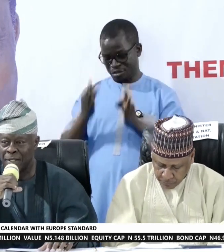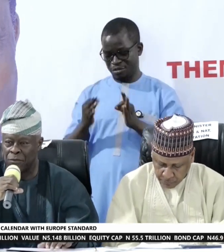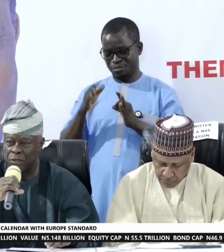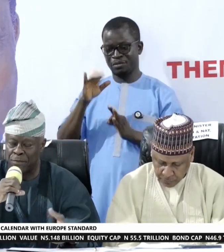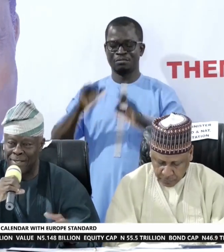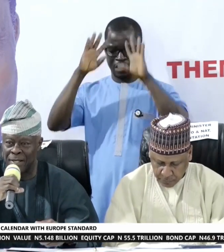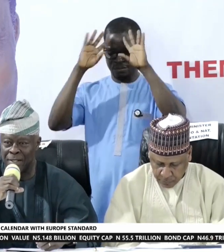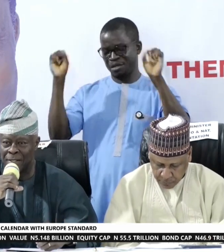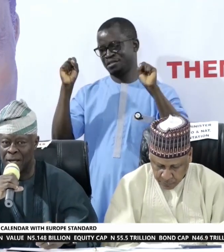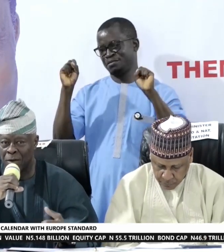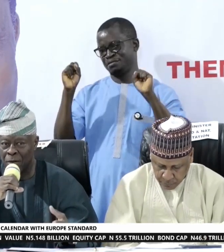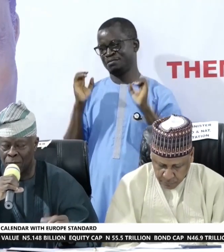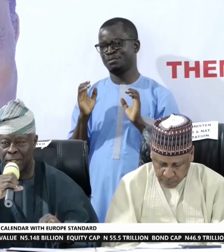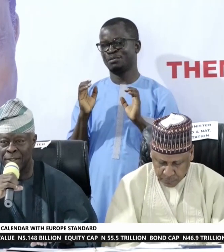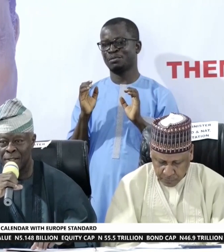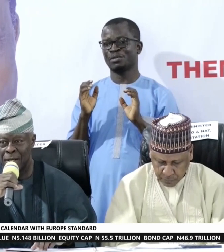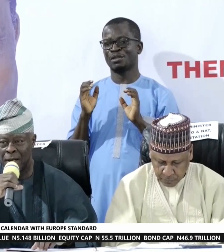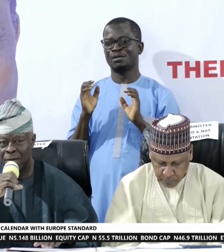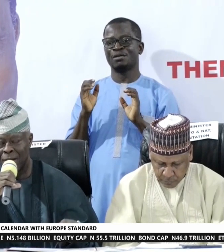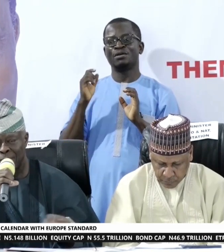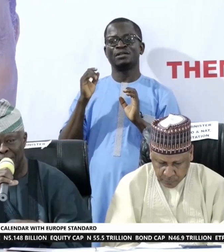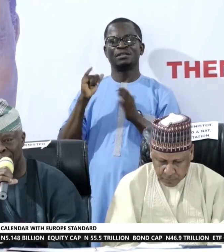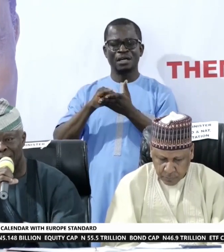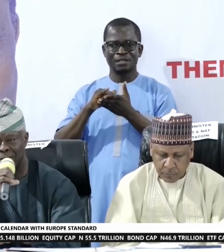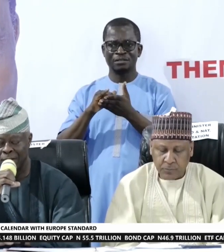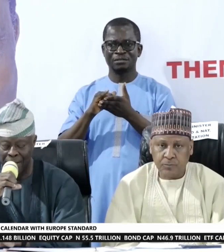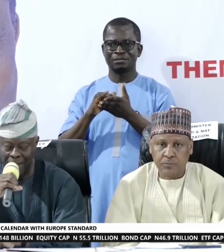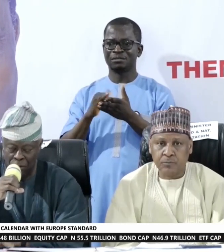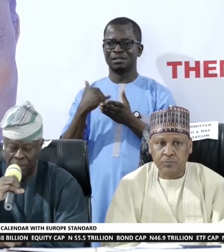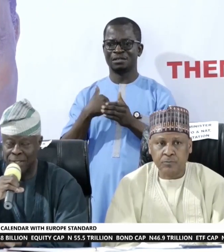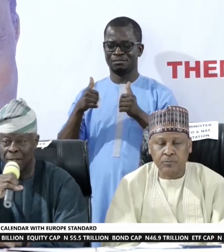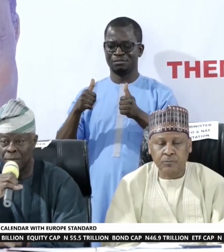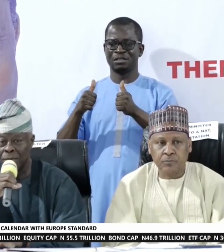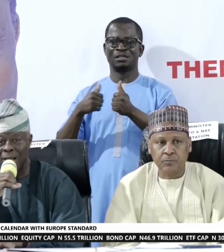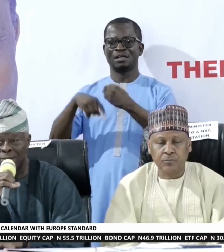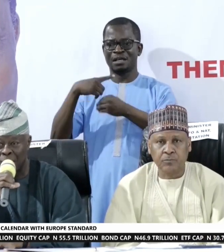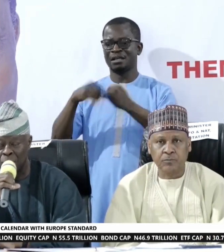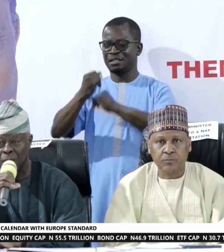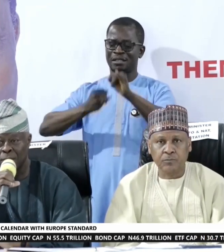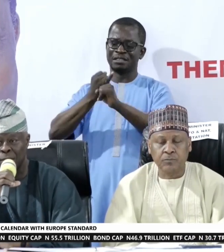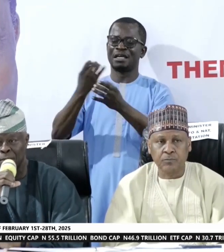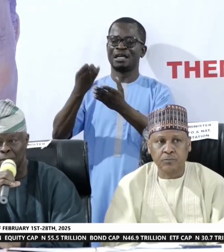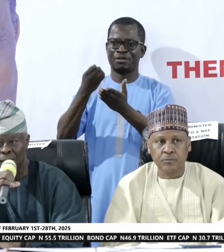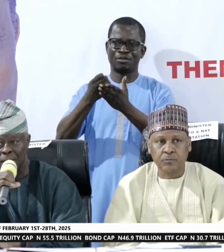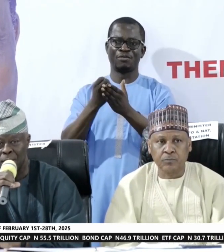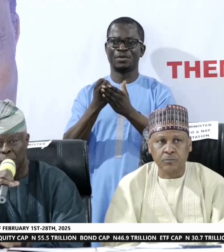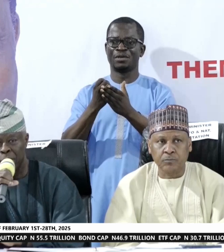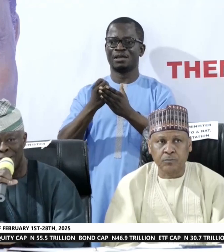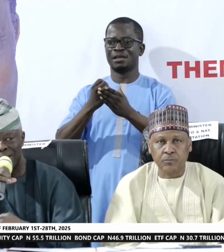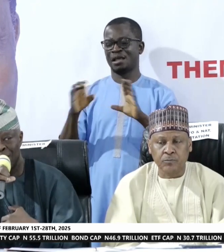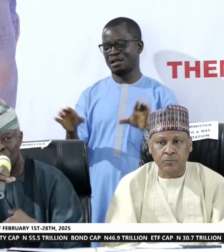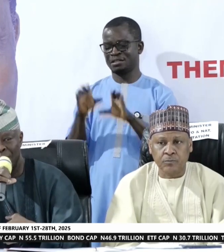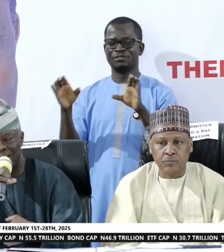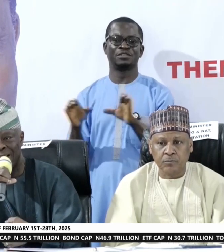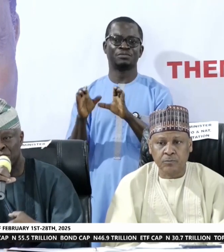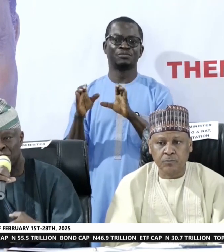is it respected and lauded around international economic circles around the world, but it